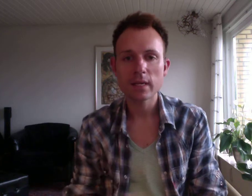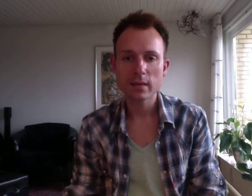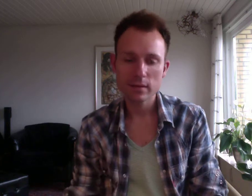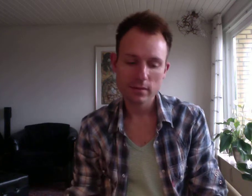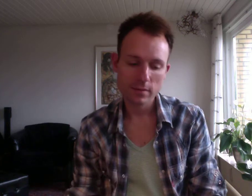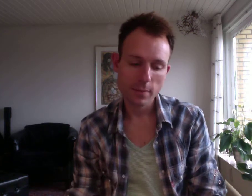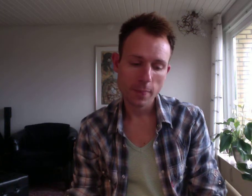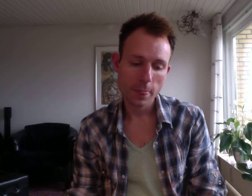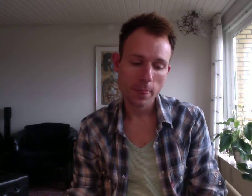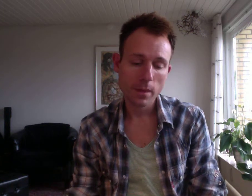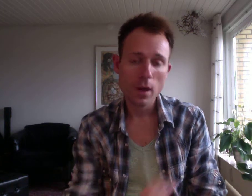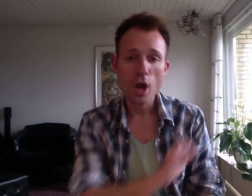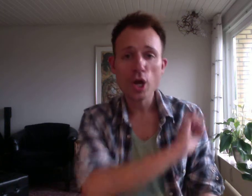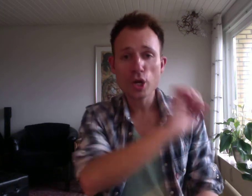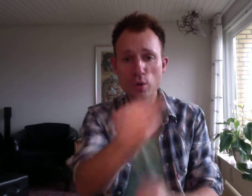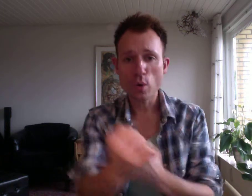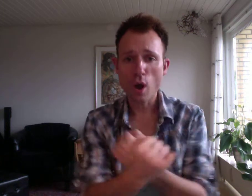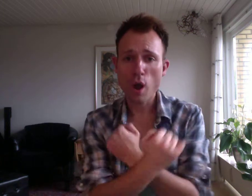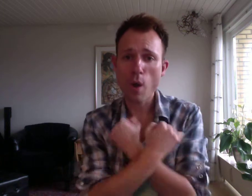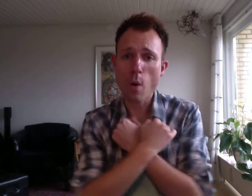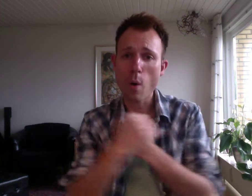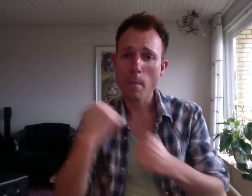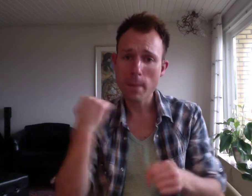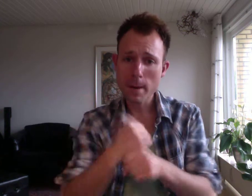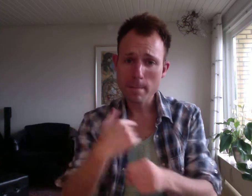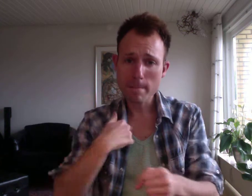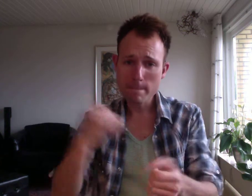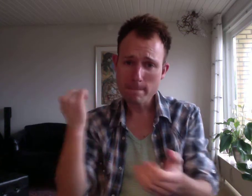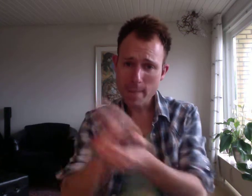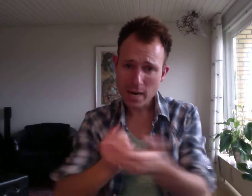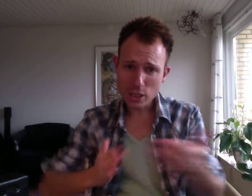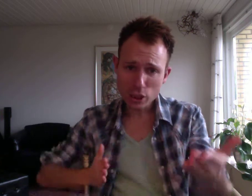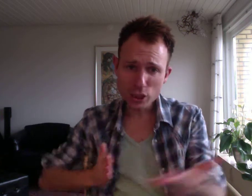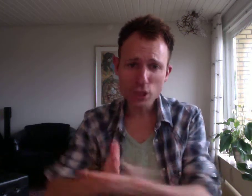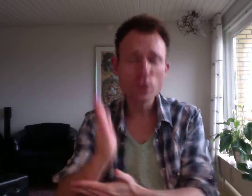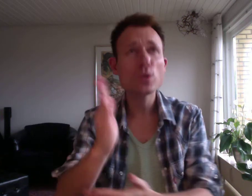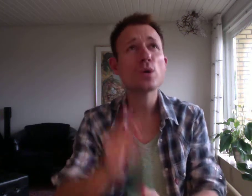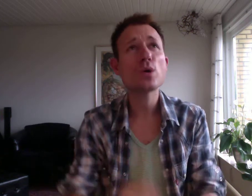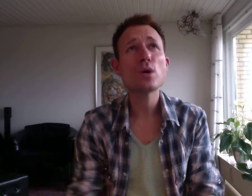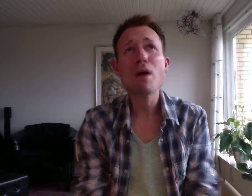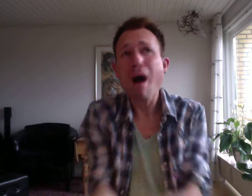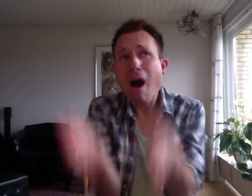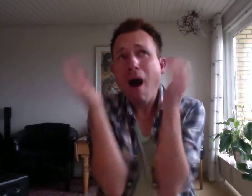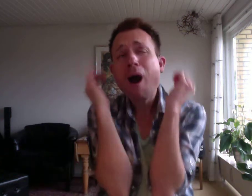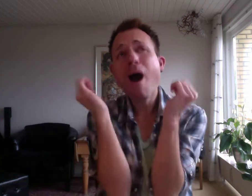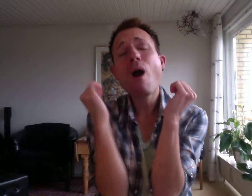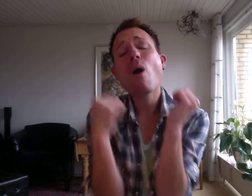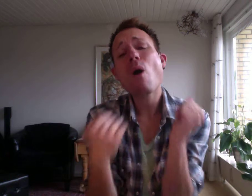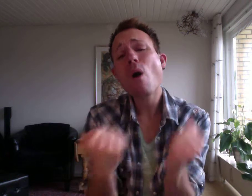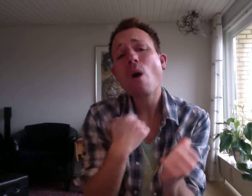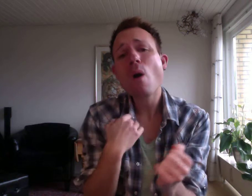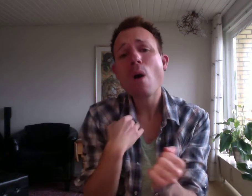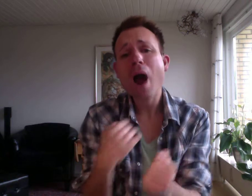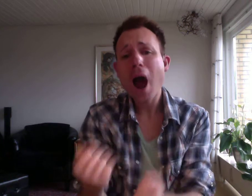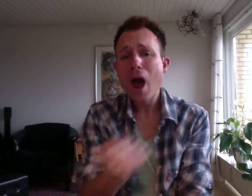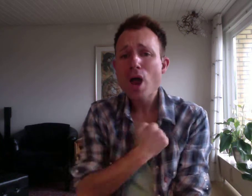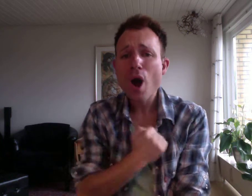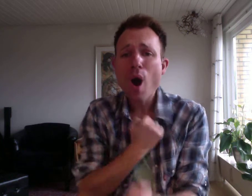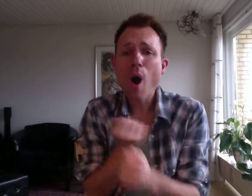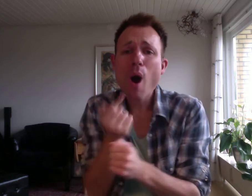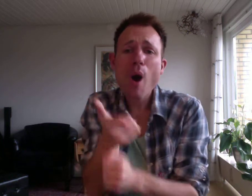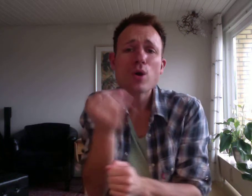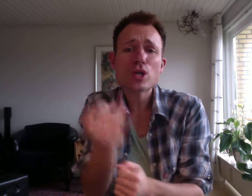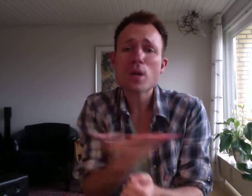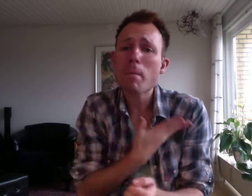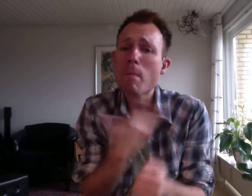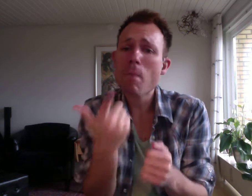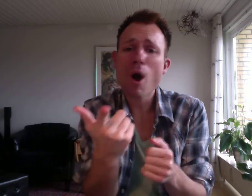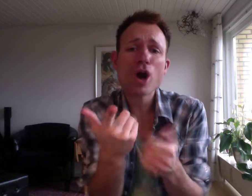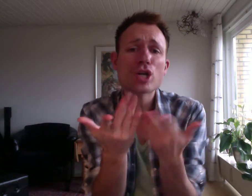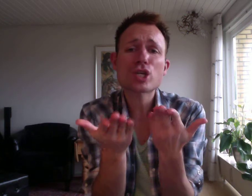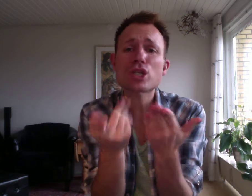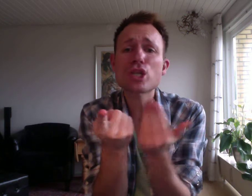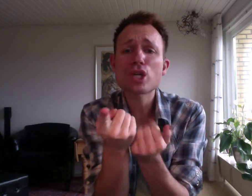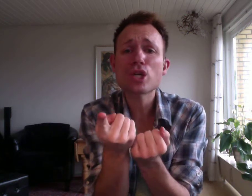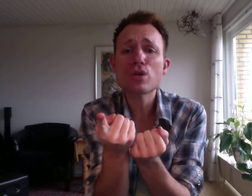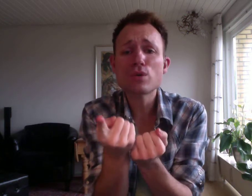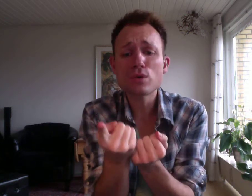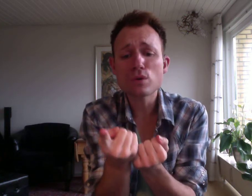Your love made me make it through I owe so much to you